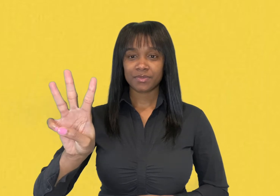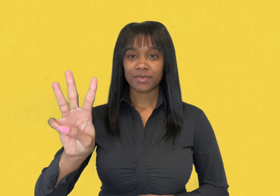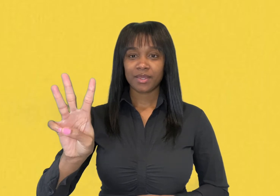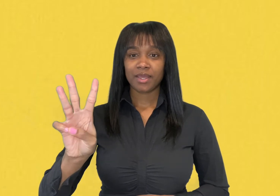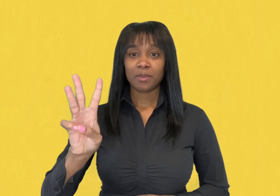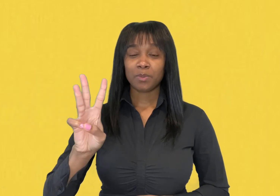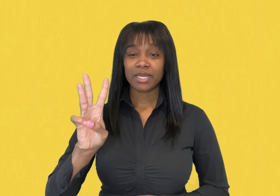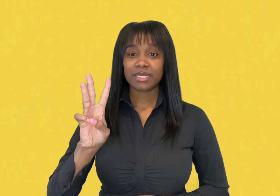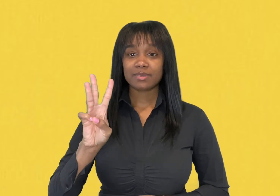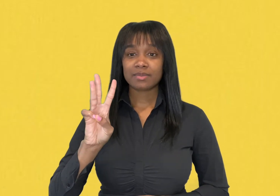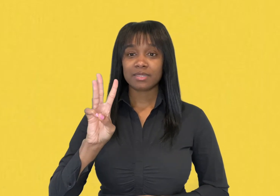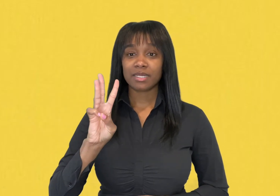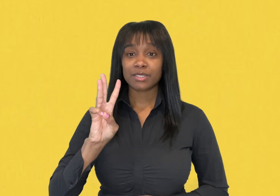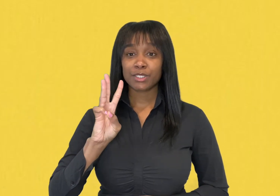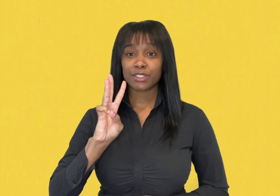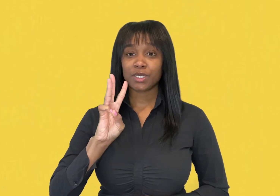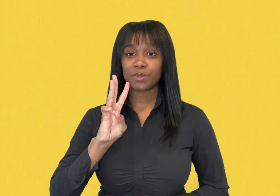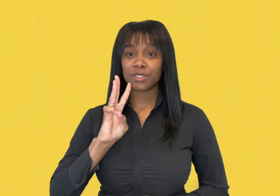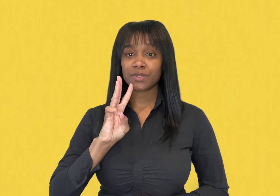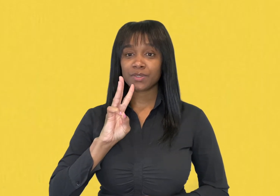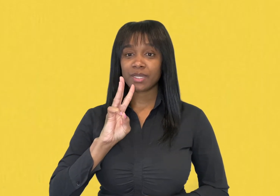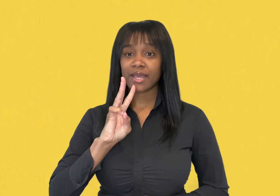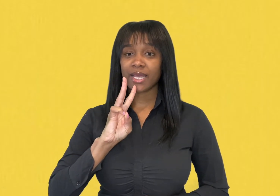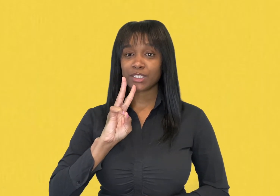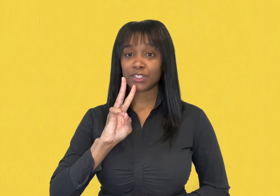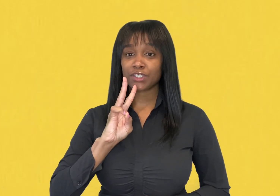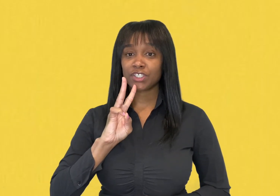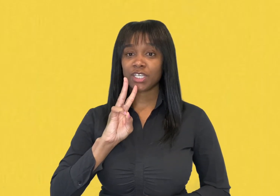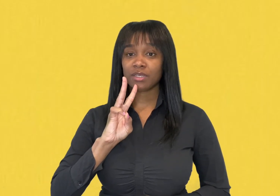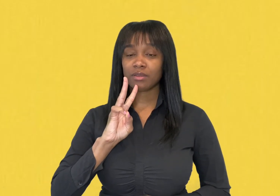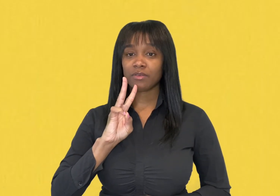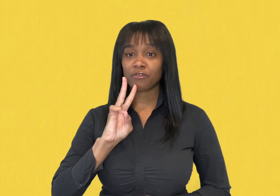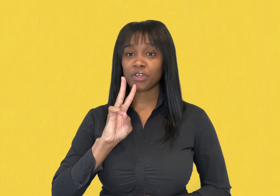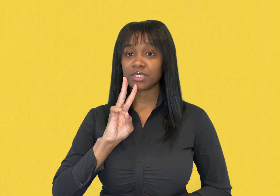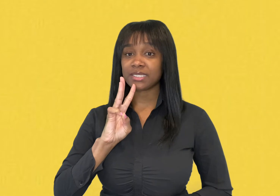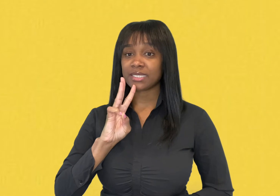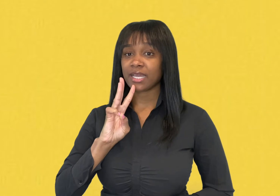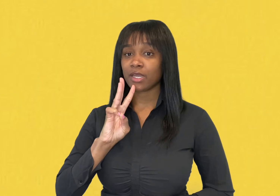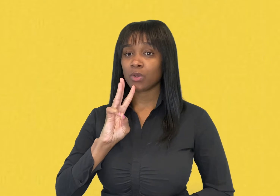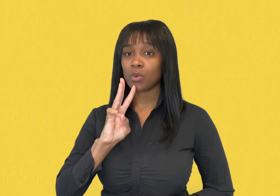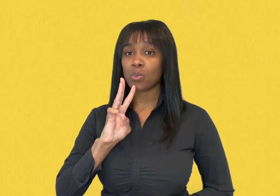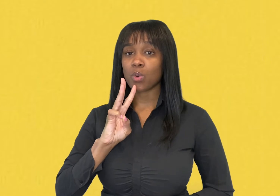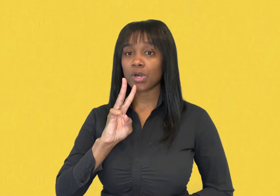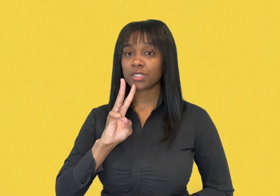Place the letter W at your chin for the sign water.